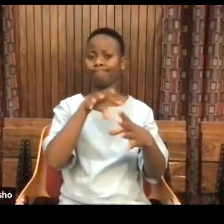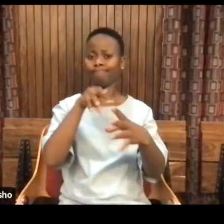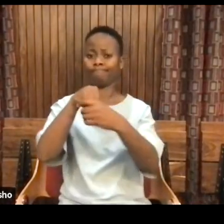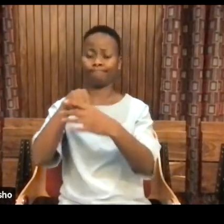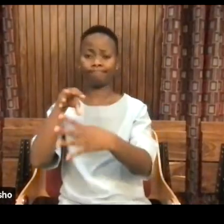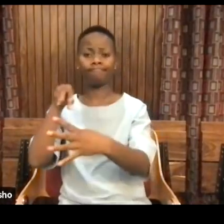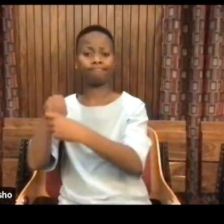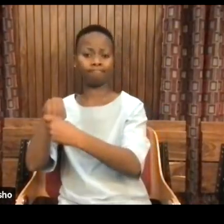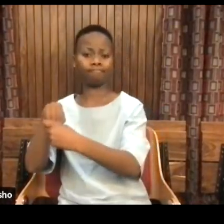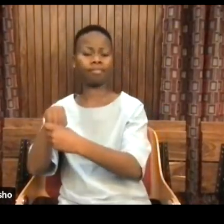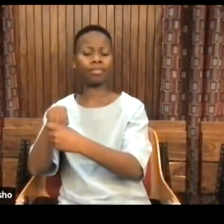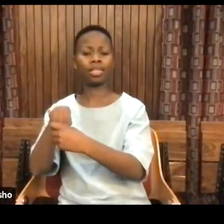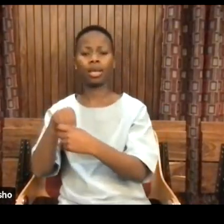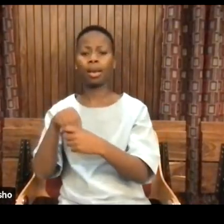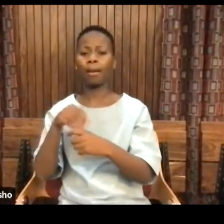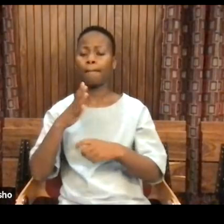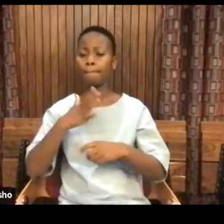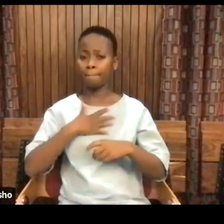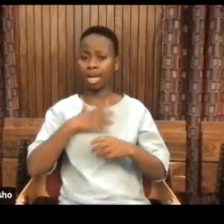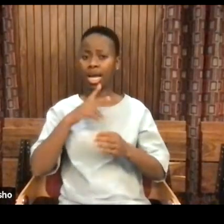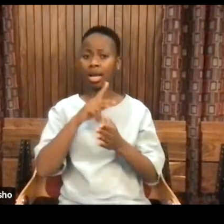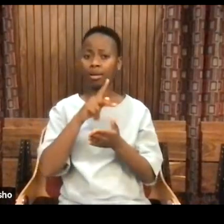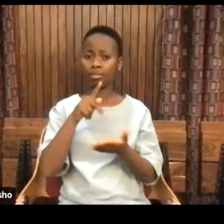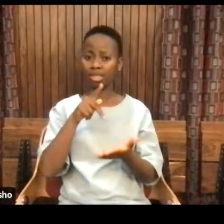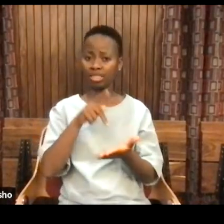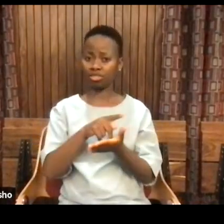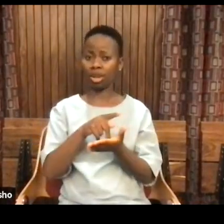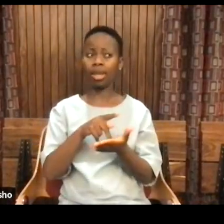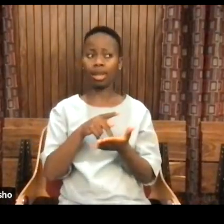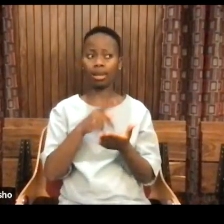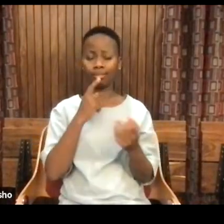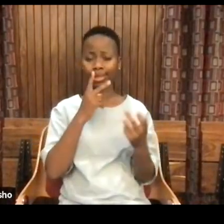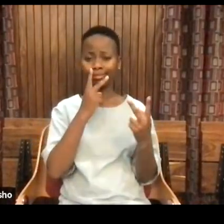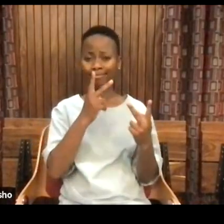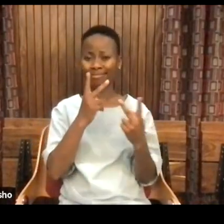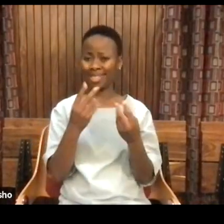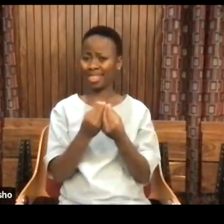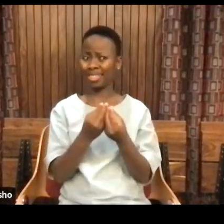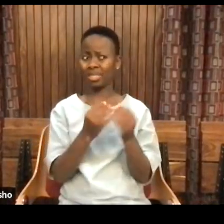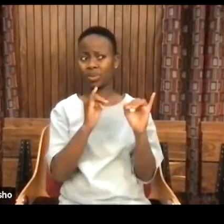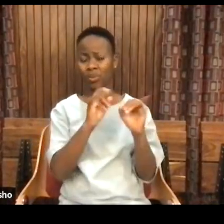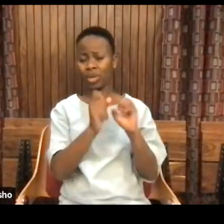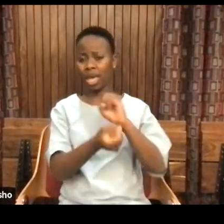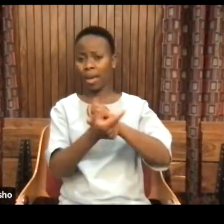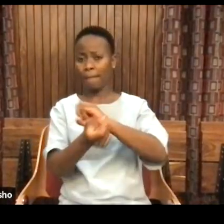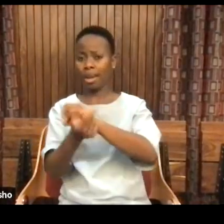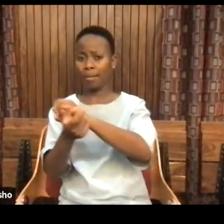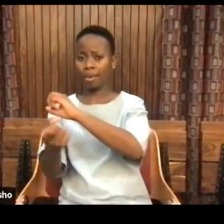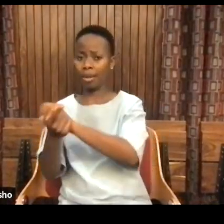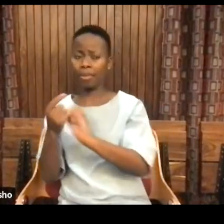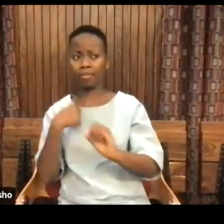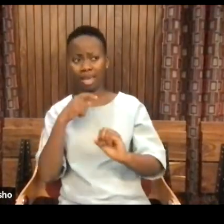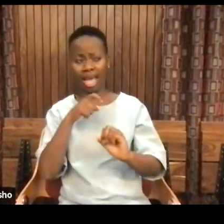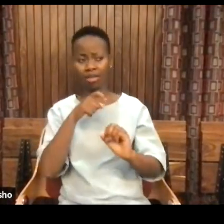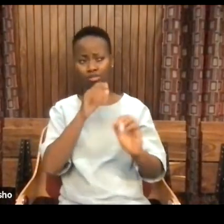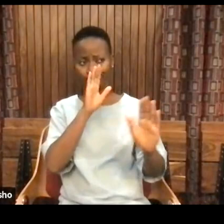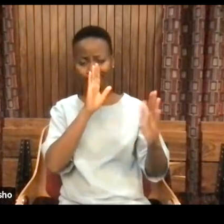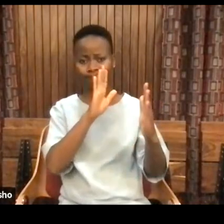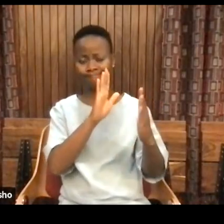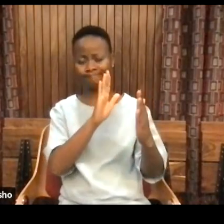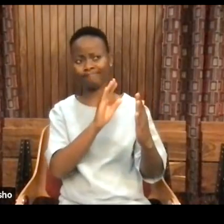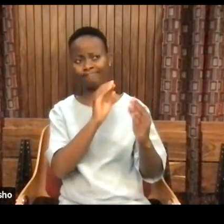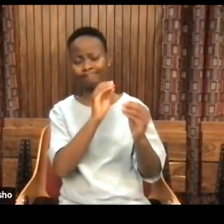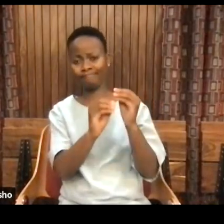that dealt with absolutely outrageous things, and I've had to fight them. And I've had to deal with